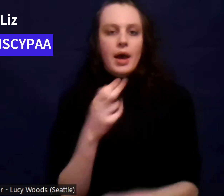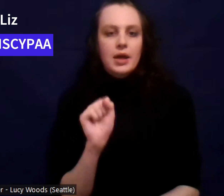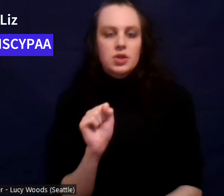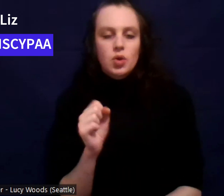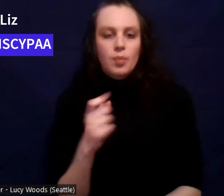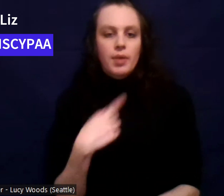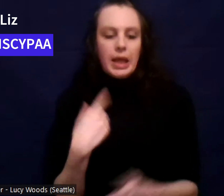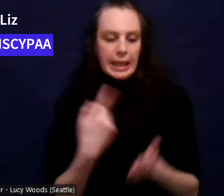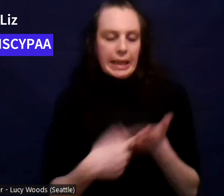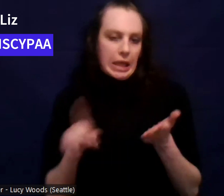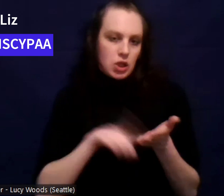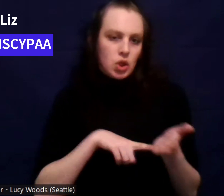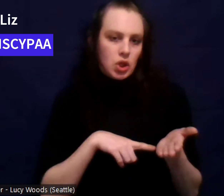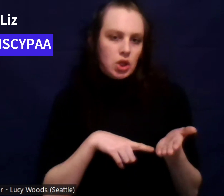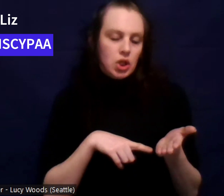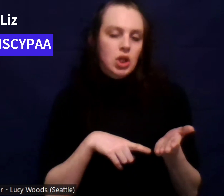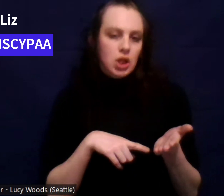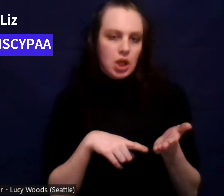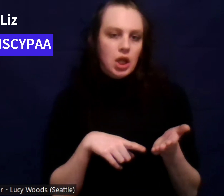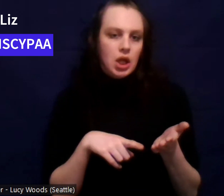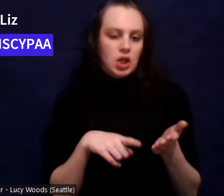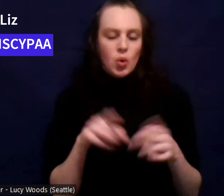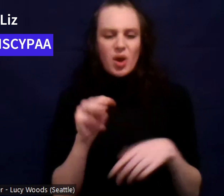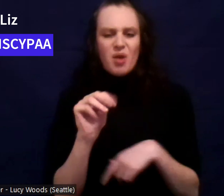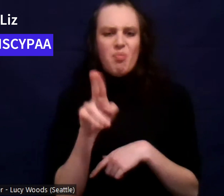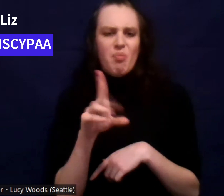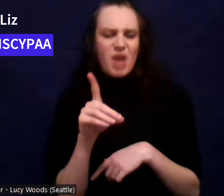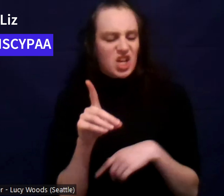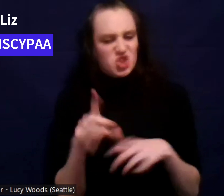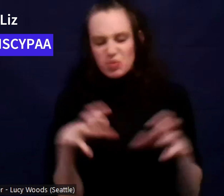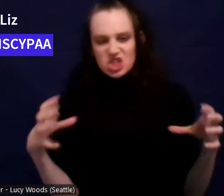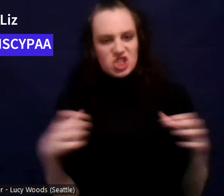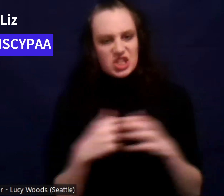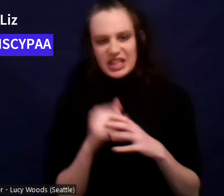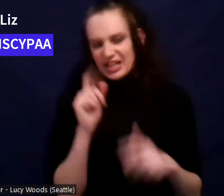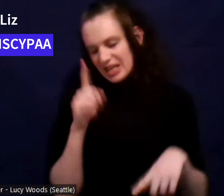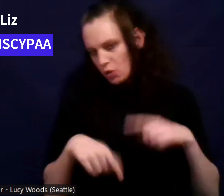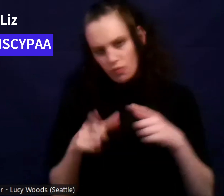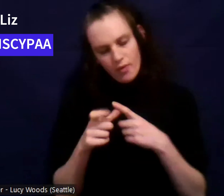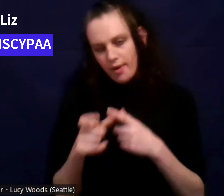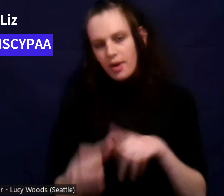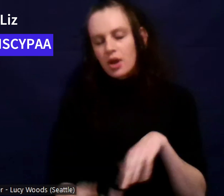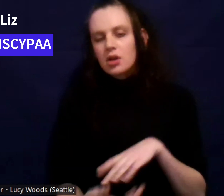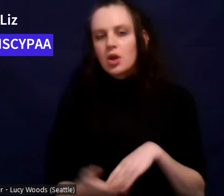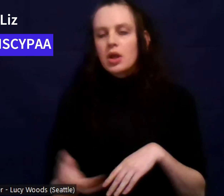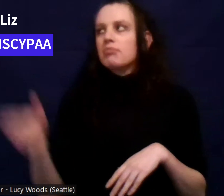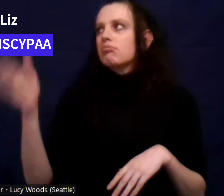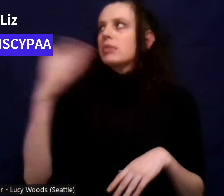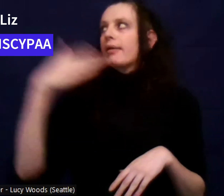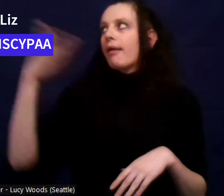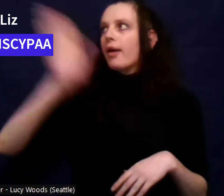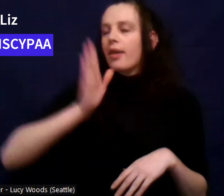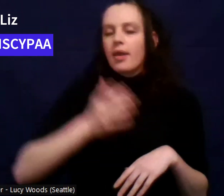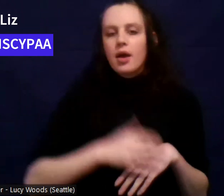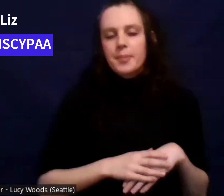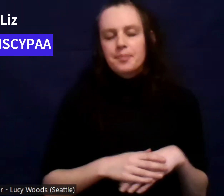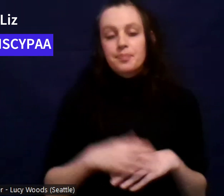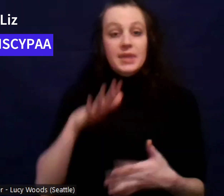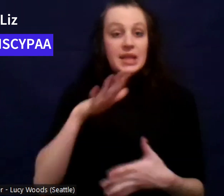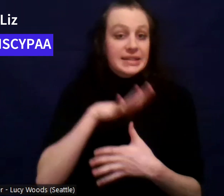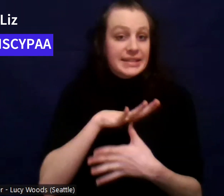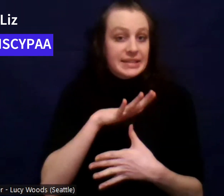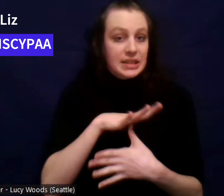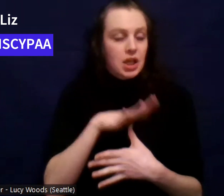It was cause it was like too muddy, which is like a God moment. And then, you know, senior year comes and